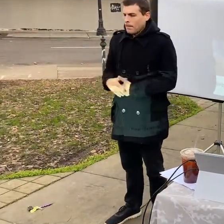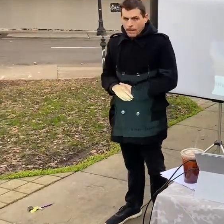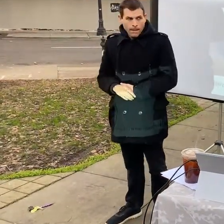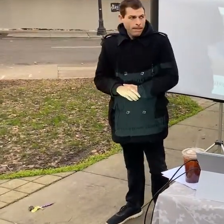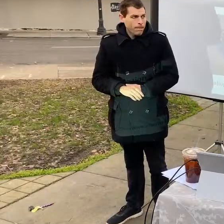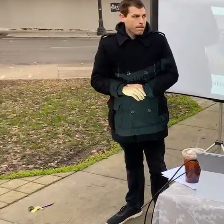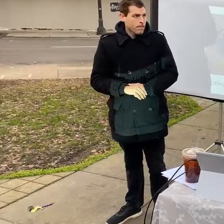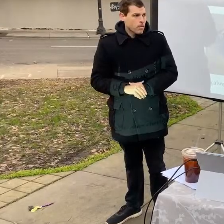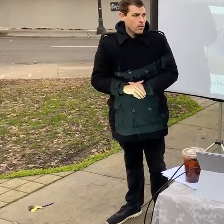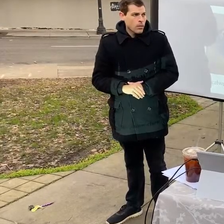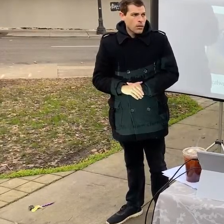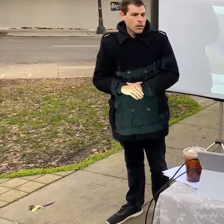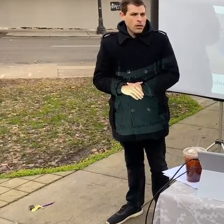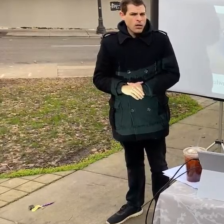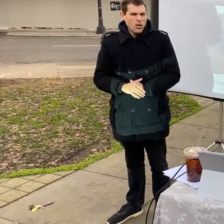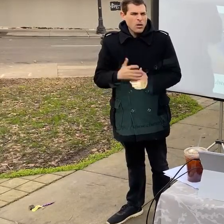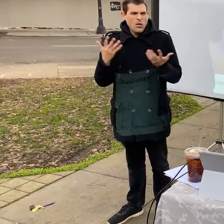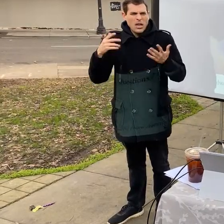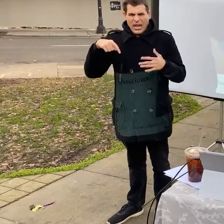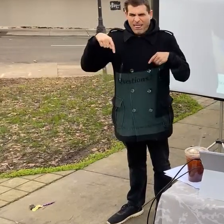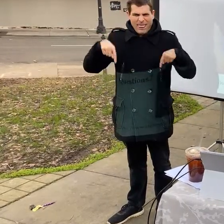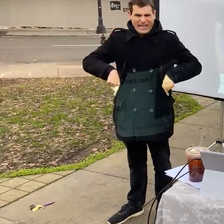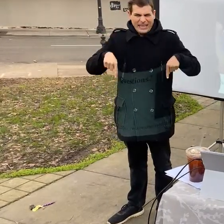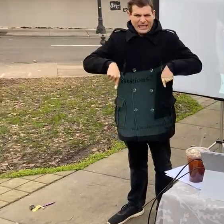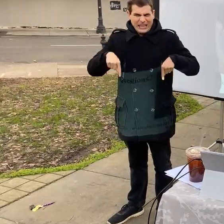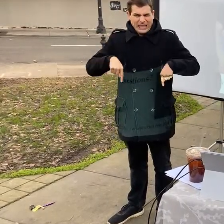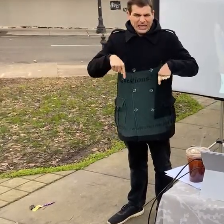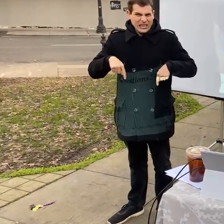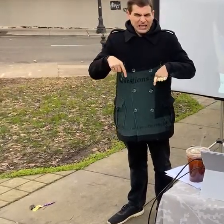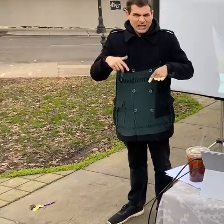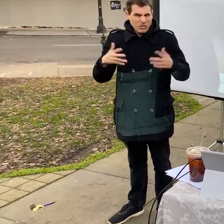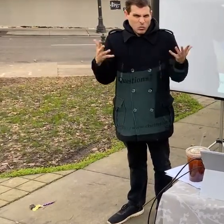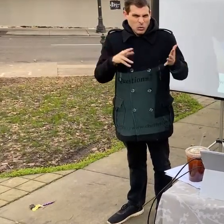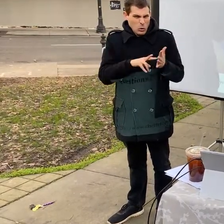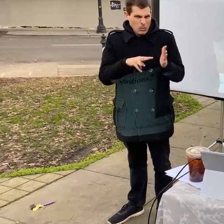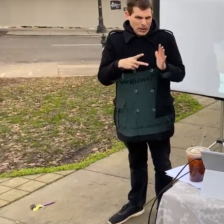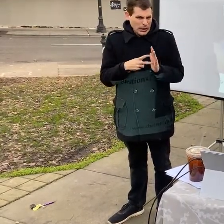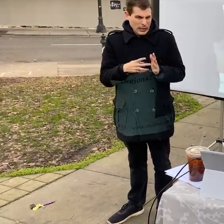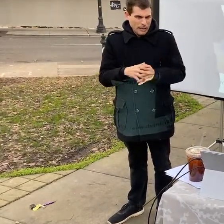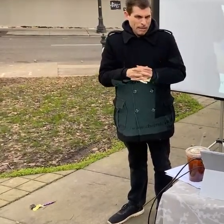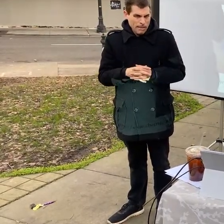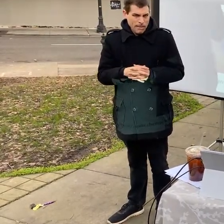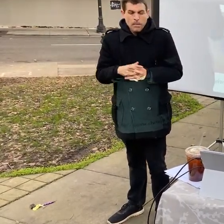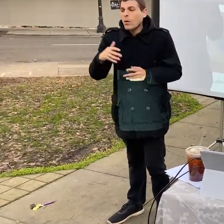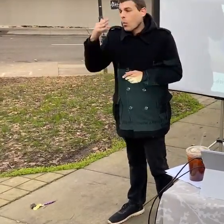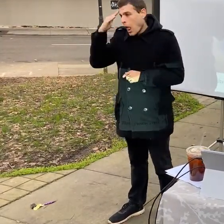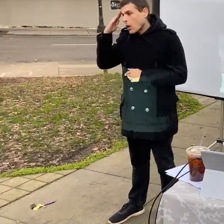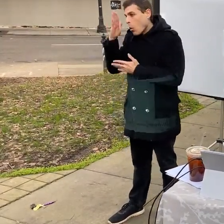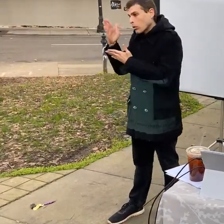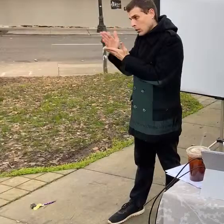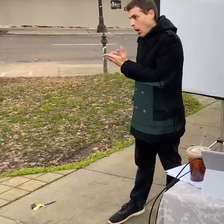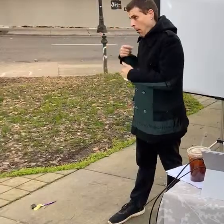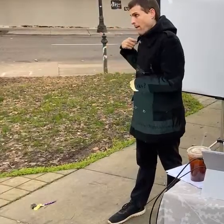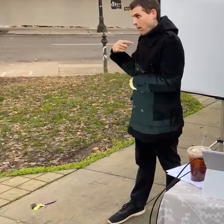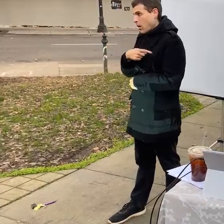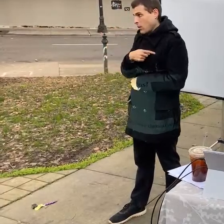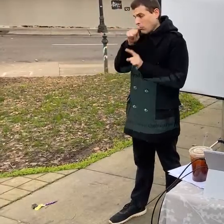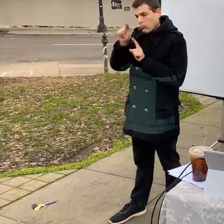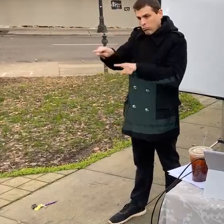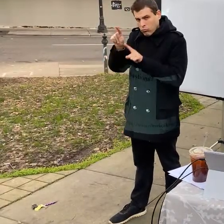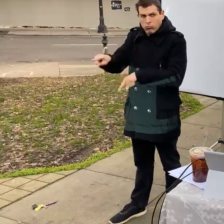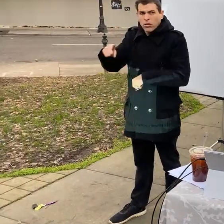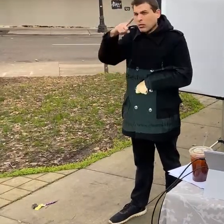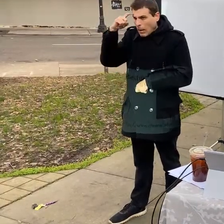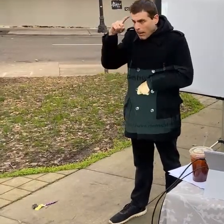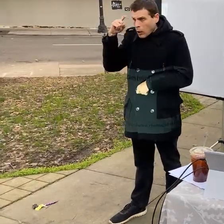by what do you mean by this well i know that we were some of us have we're out here all summer